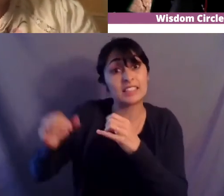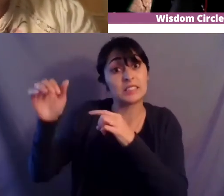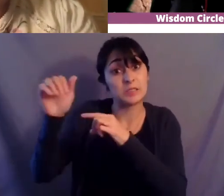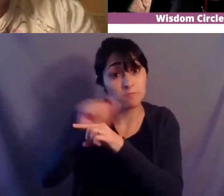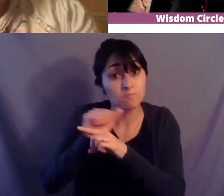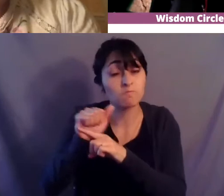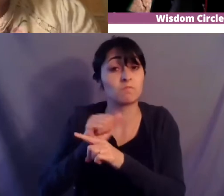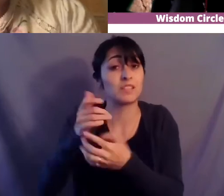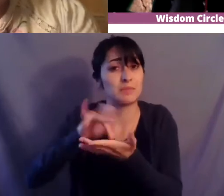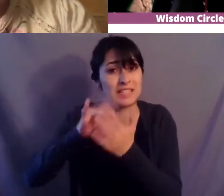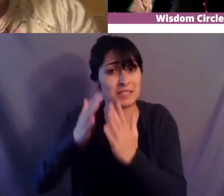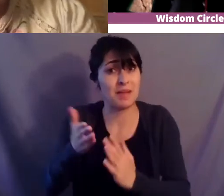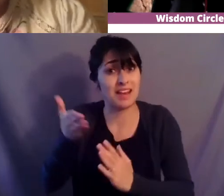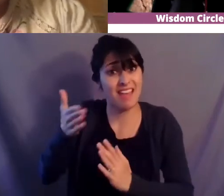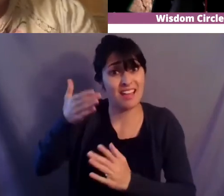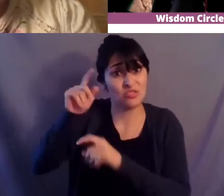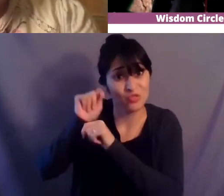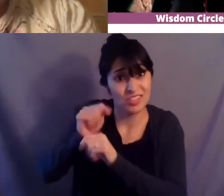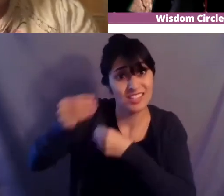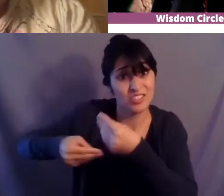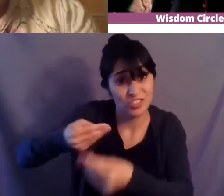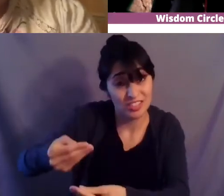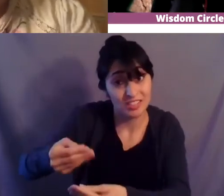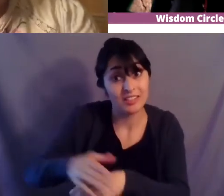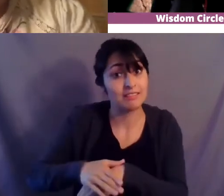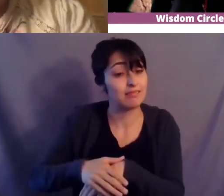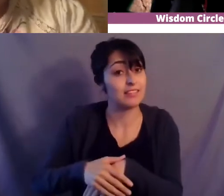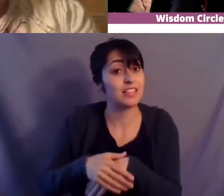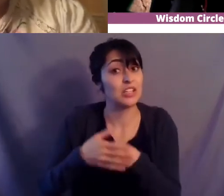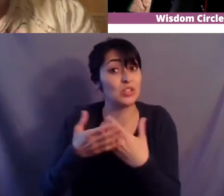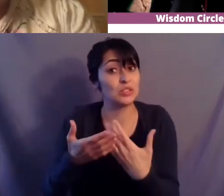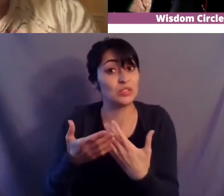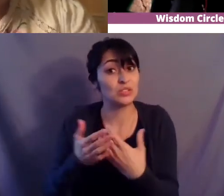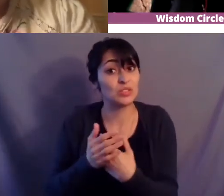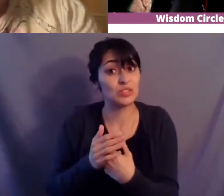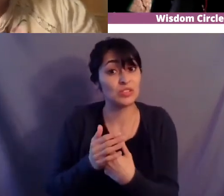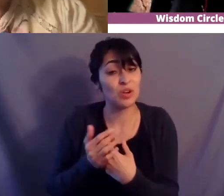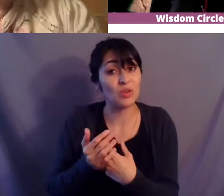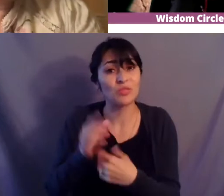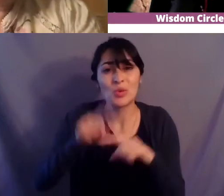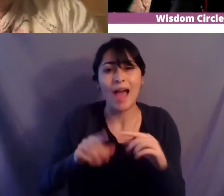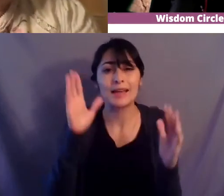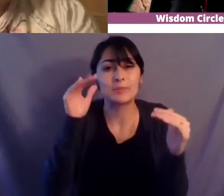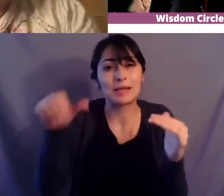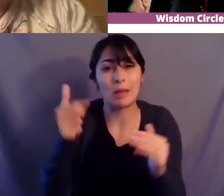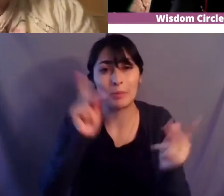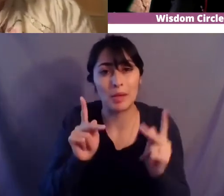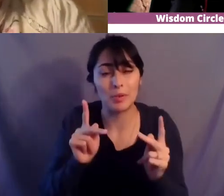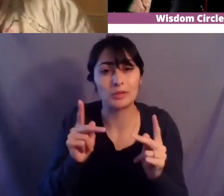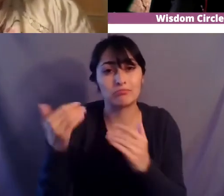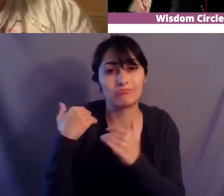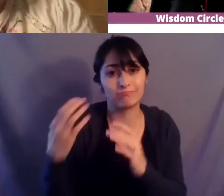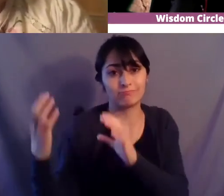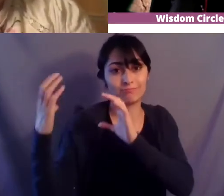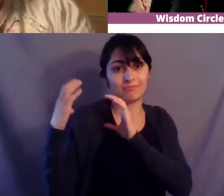and so you can never ever ever take it for granted that somebody else is going to do that i also know um